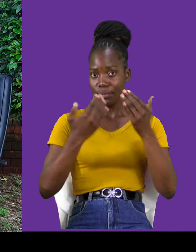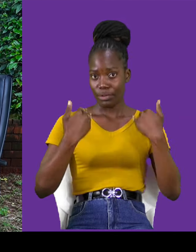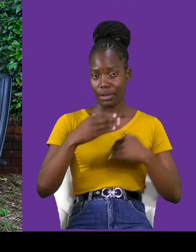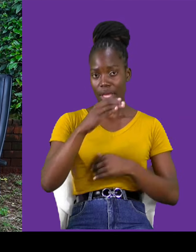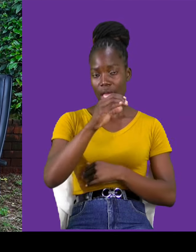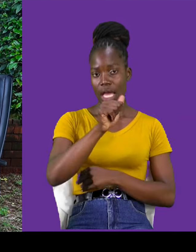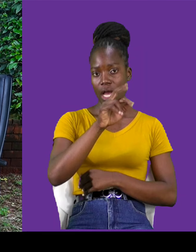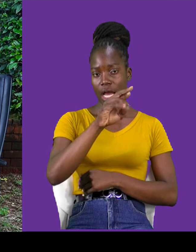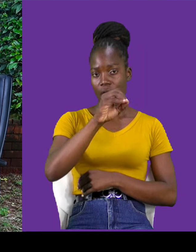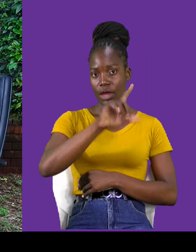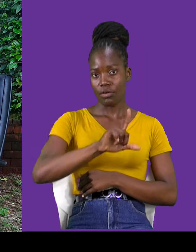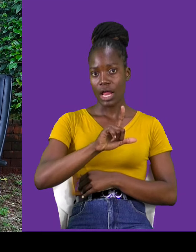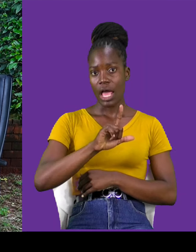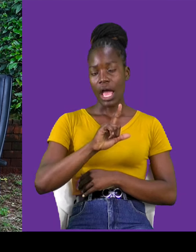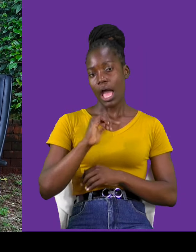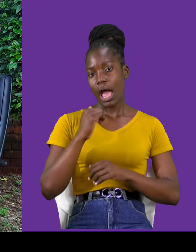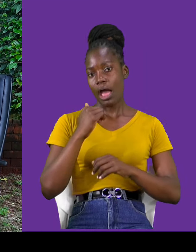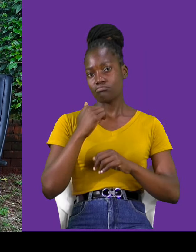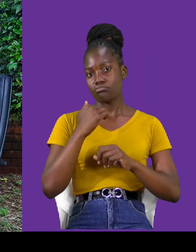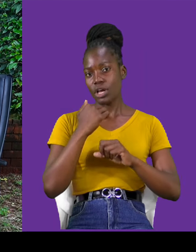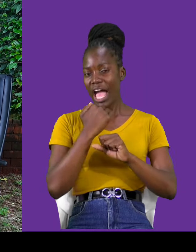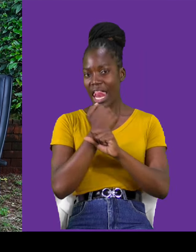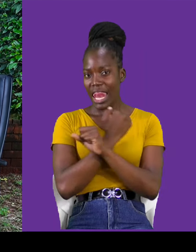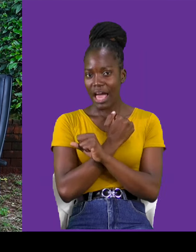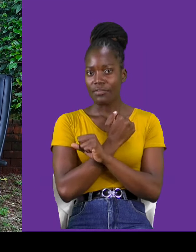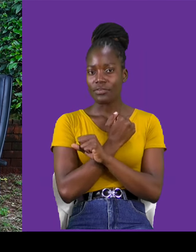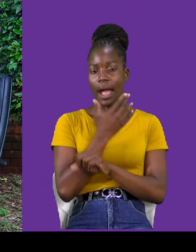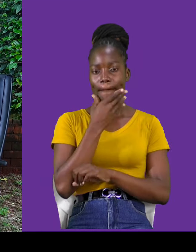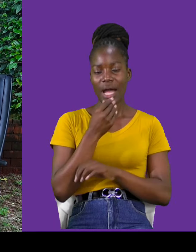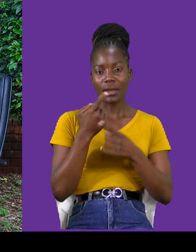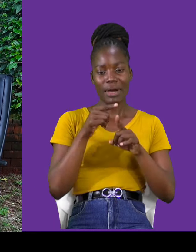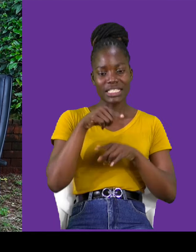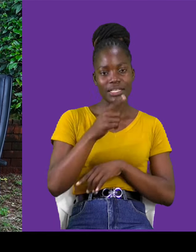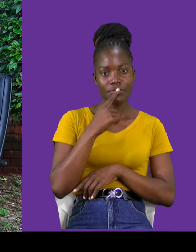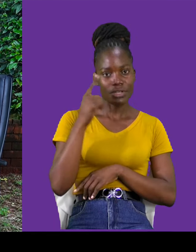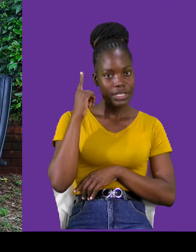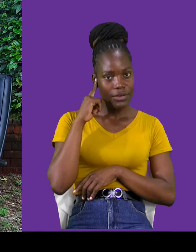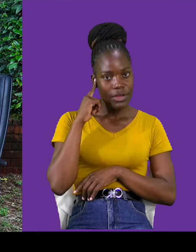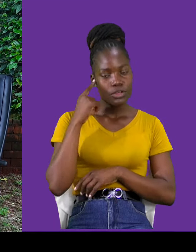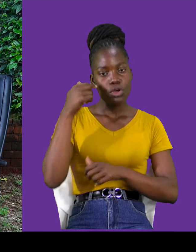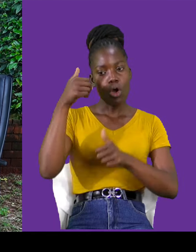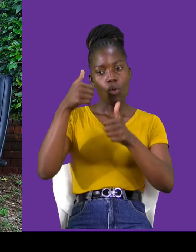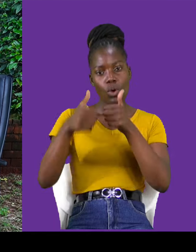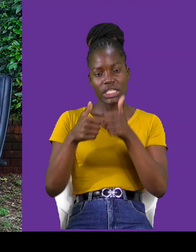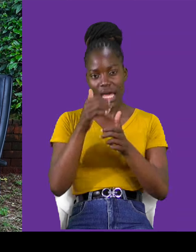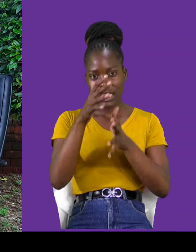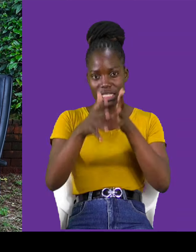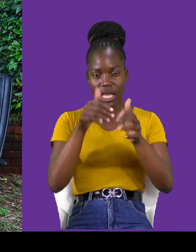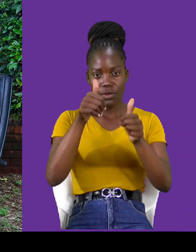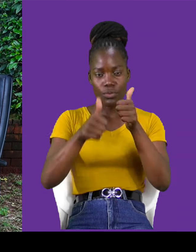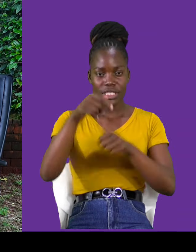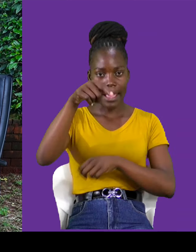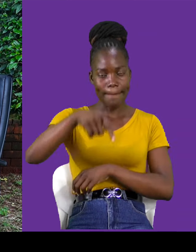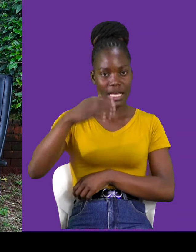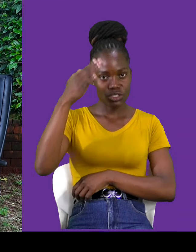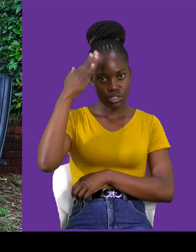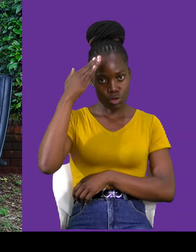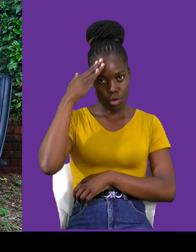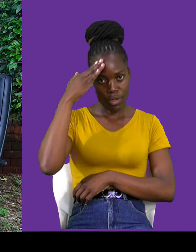deaf. So, what are the main signs that I'm supposed to know, like, to pick zakwanza kwanza?